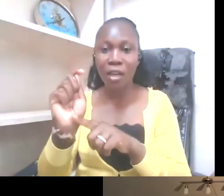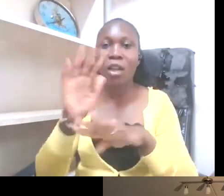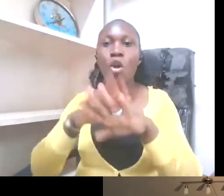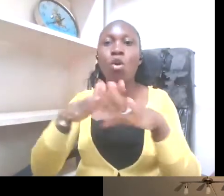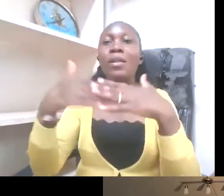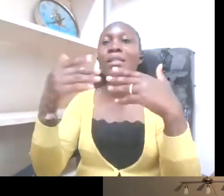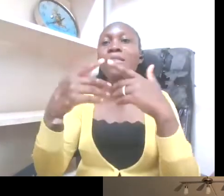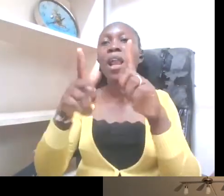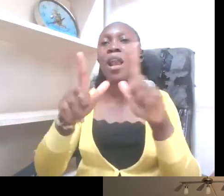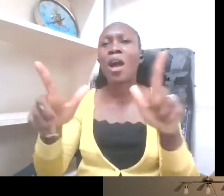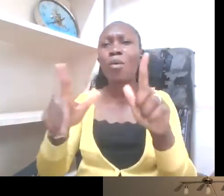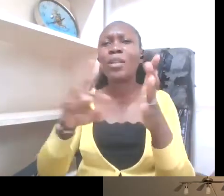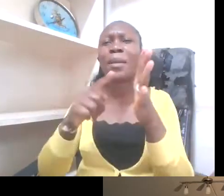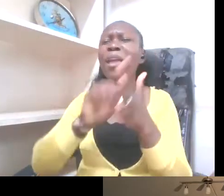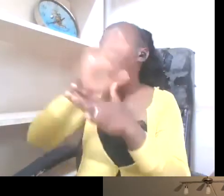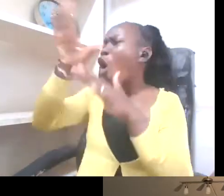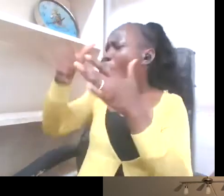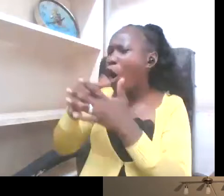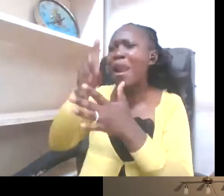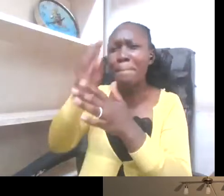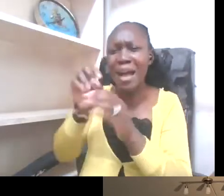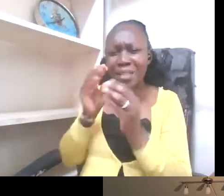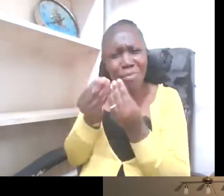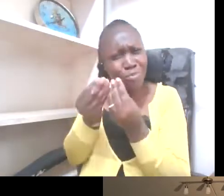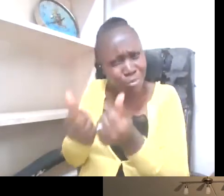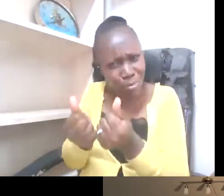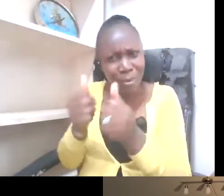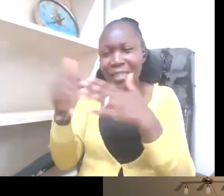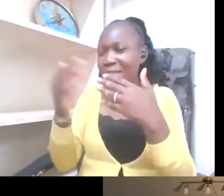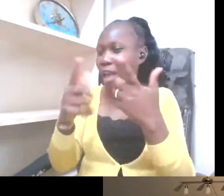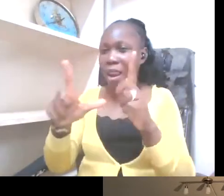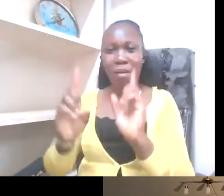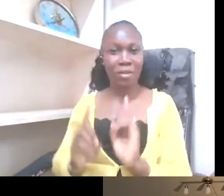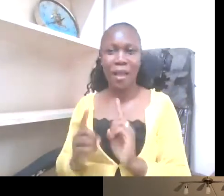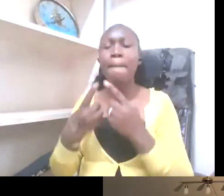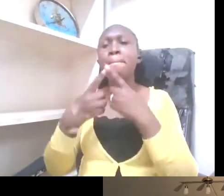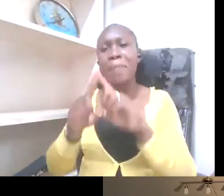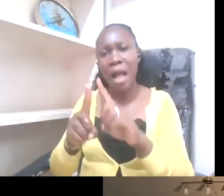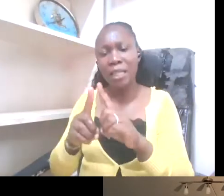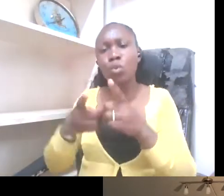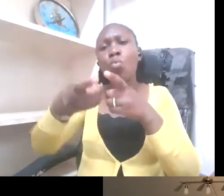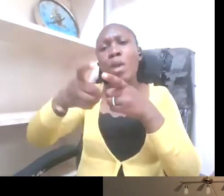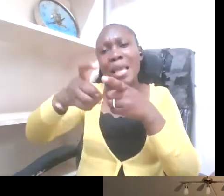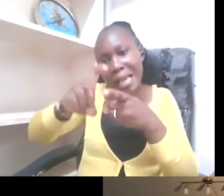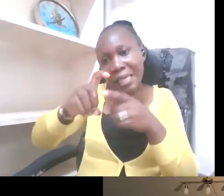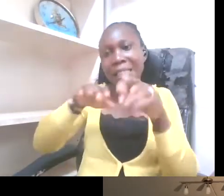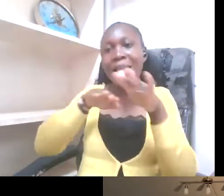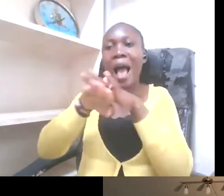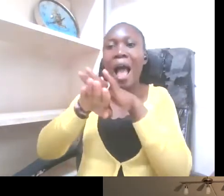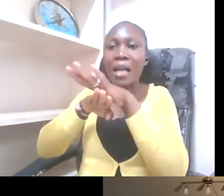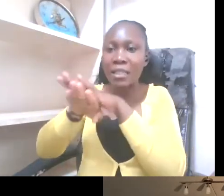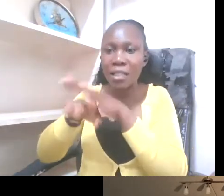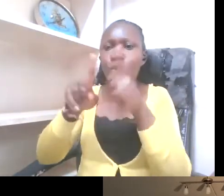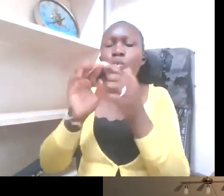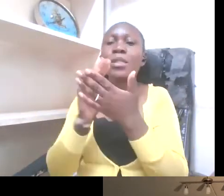everybody must be fluent in sign. No, but obviously, we want to increase access to certain academic and